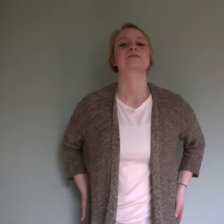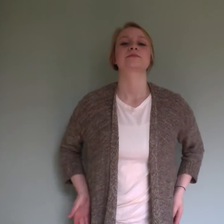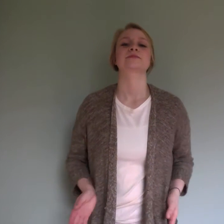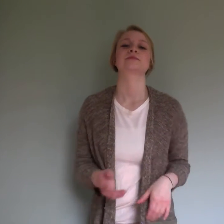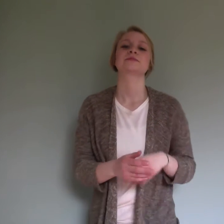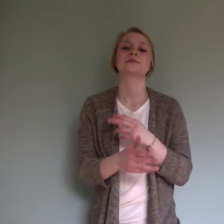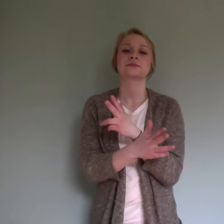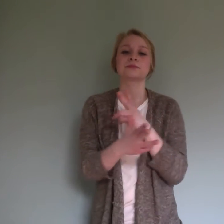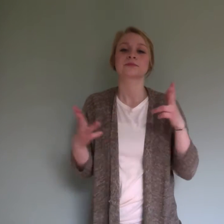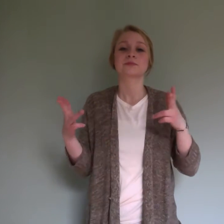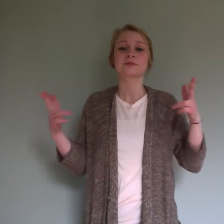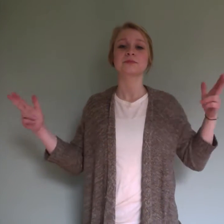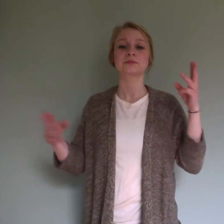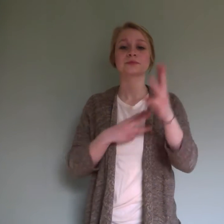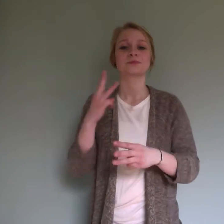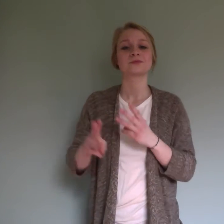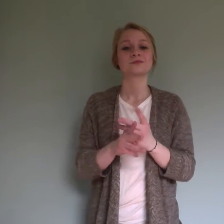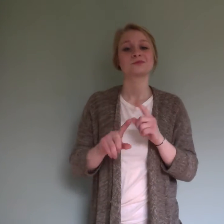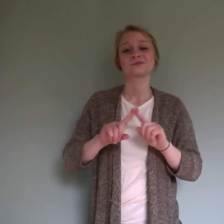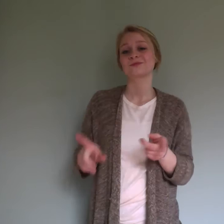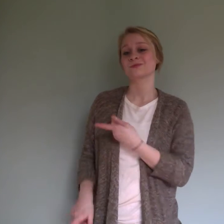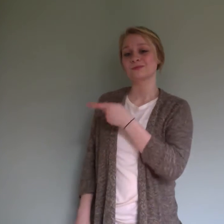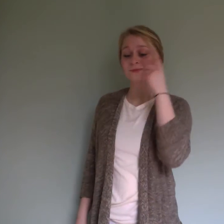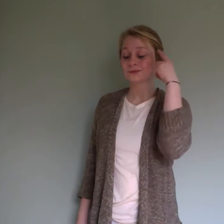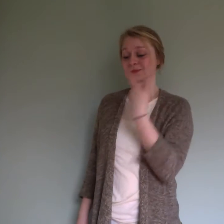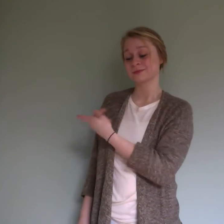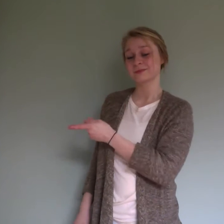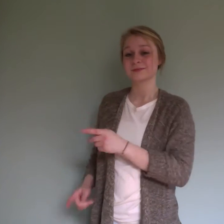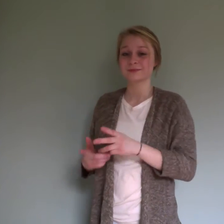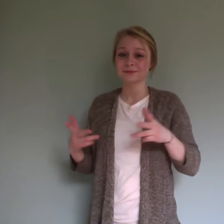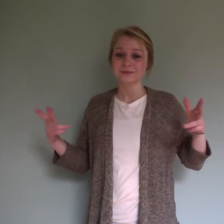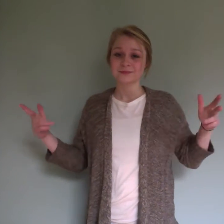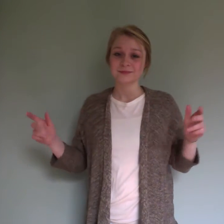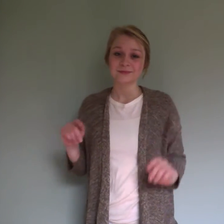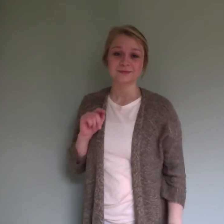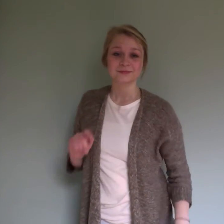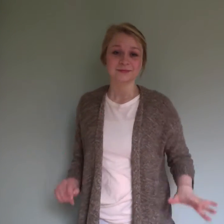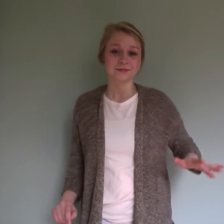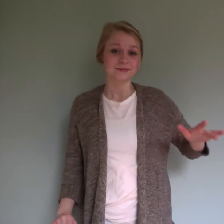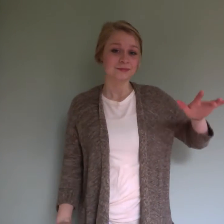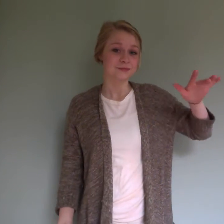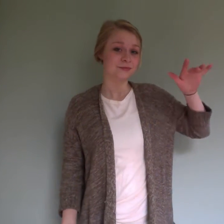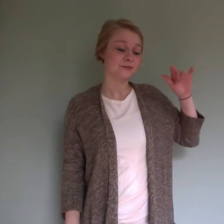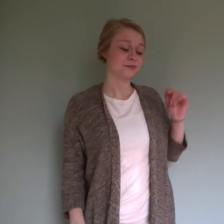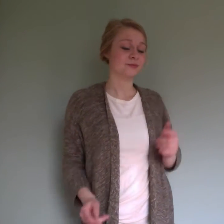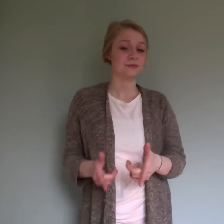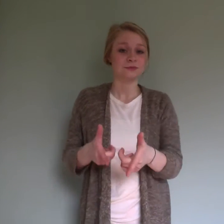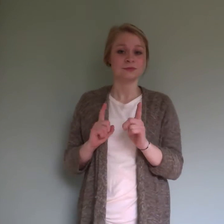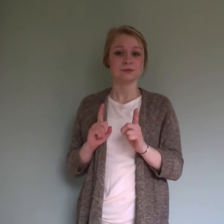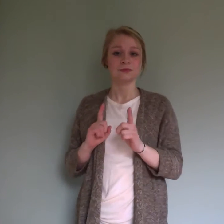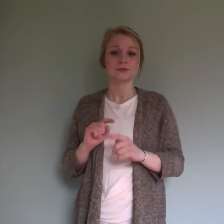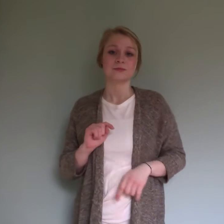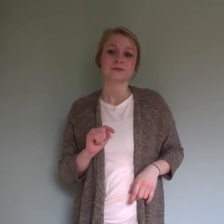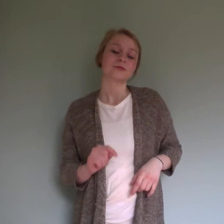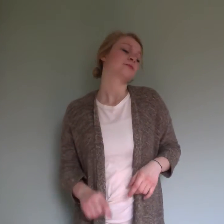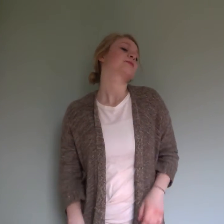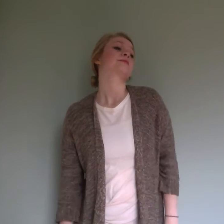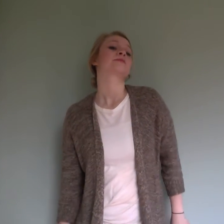It was a big, big world, but we thought we were bigger Pushing each other to the limits, we were learning